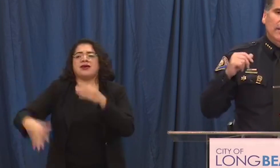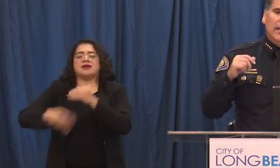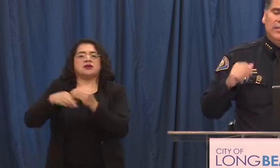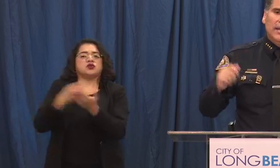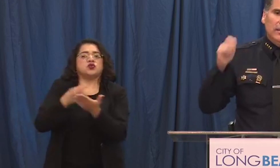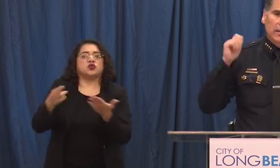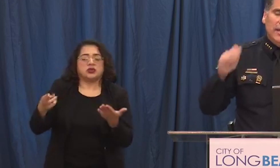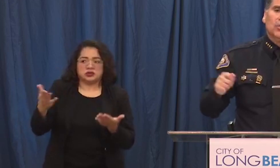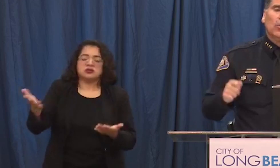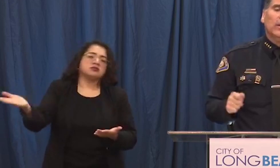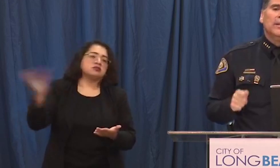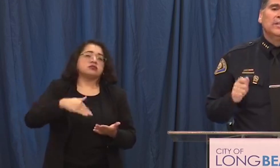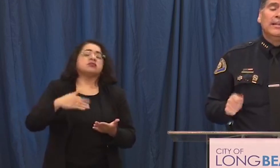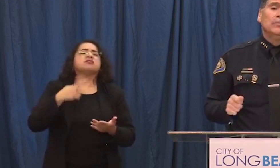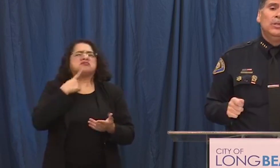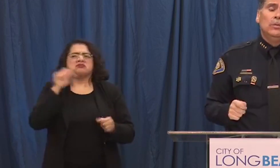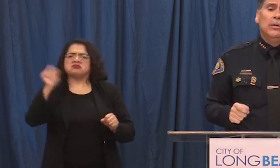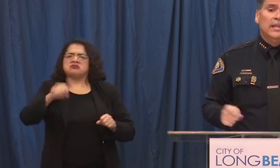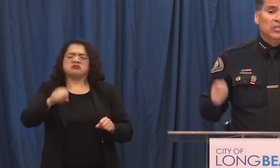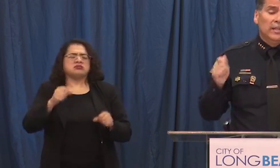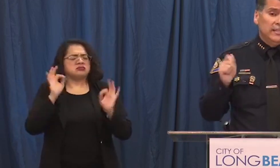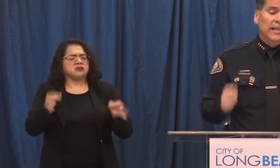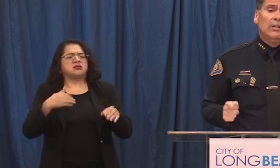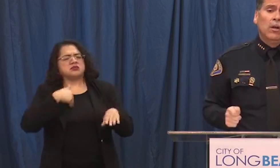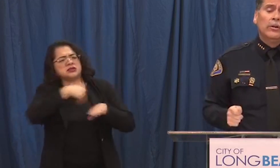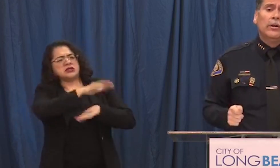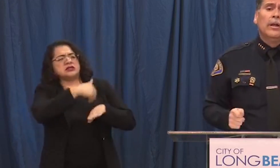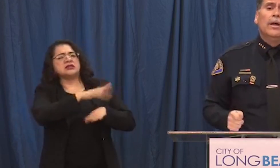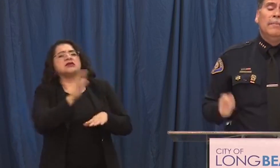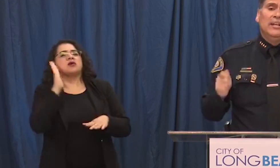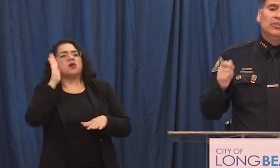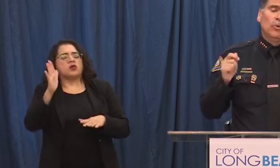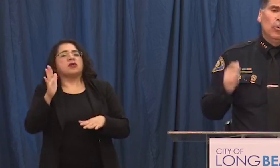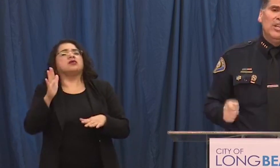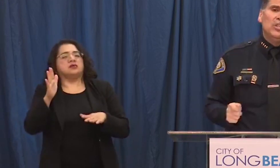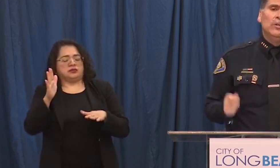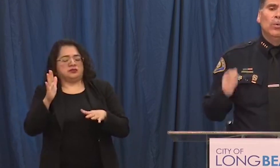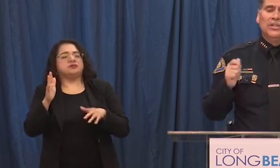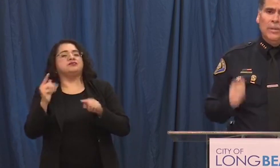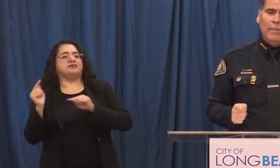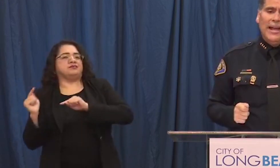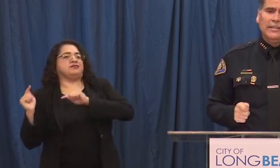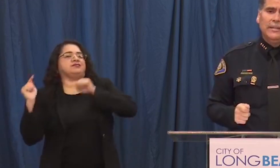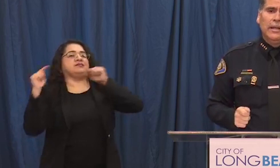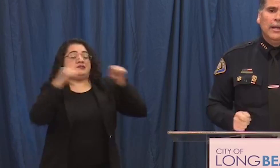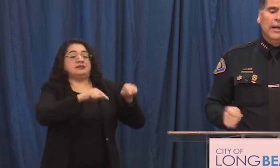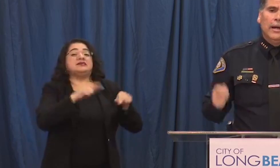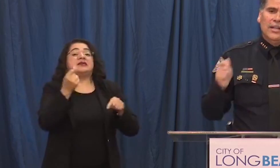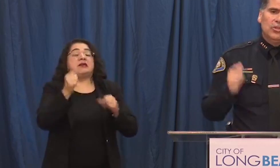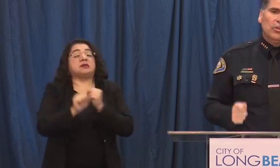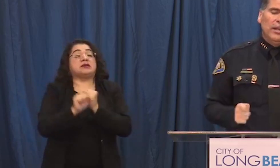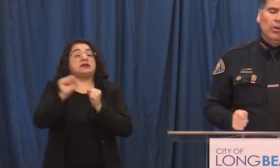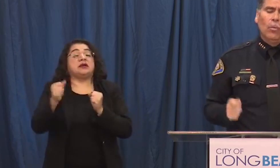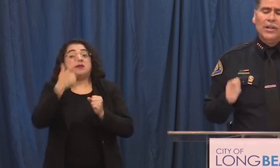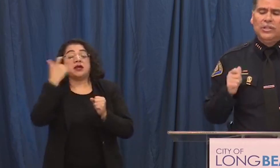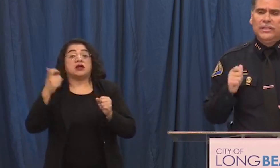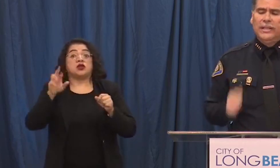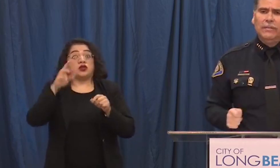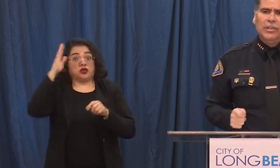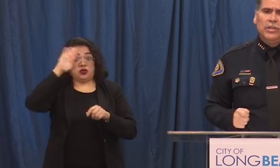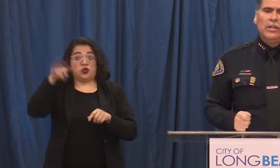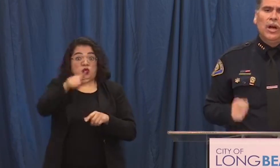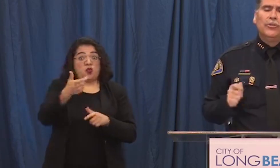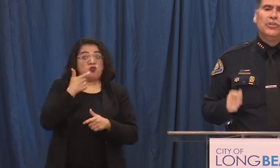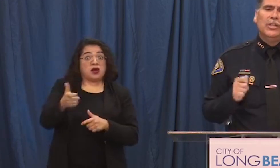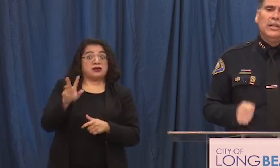and they said yes we're going to send them to you it is going to take longer because the region was impacted uh yesterday you're watching